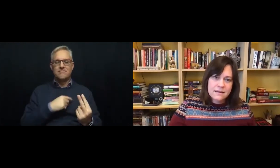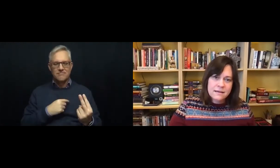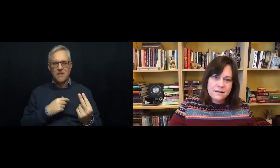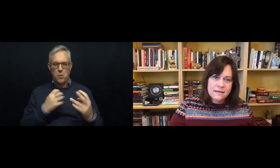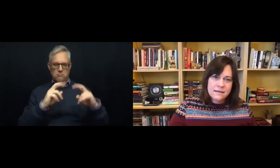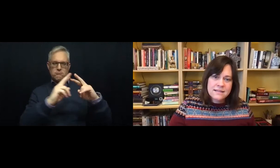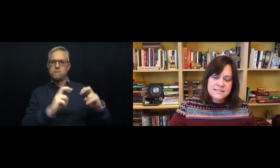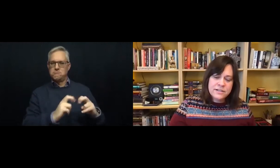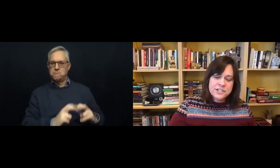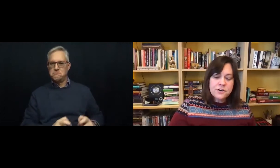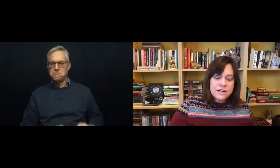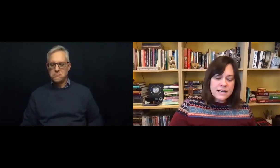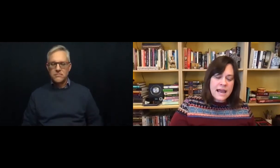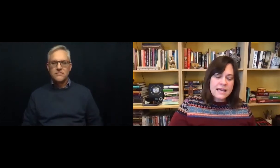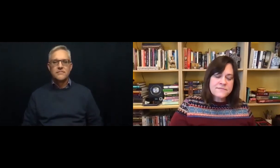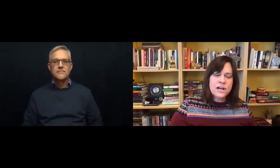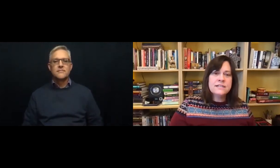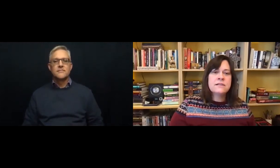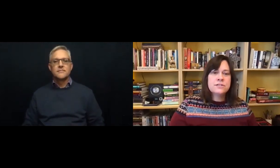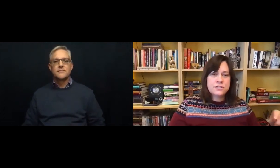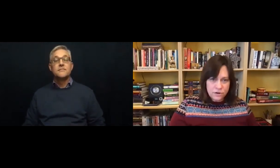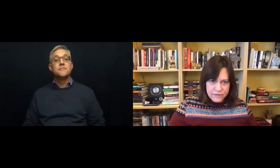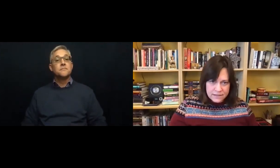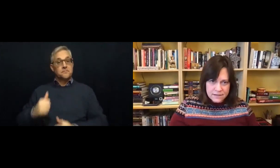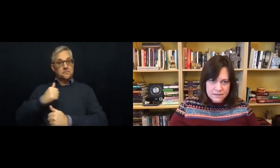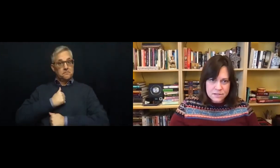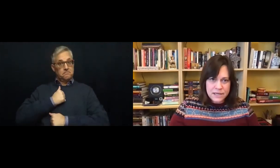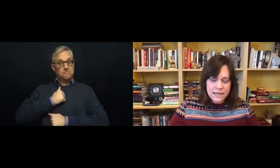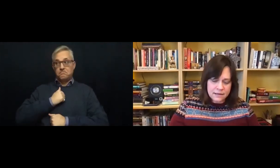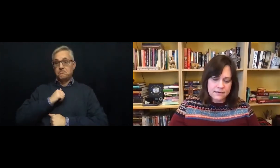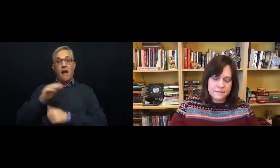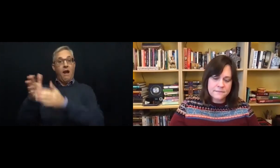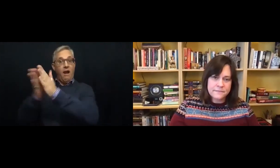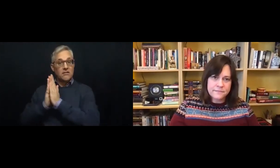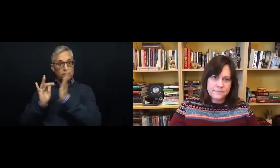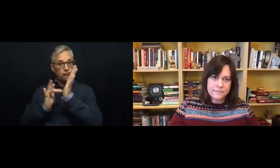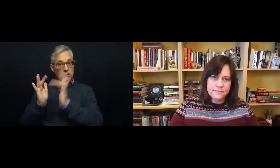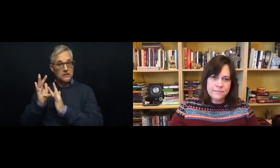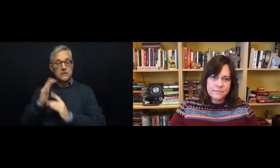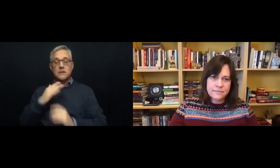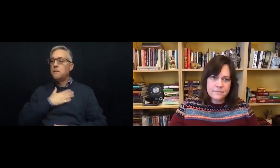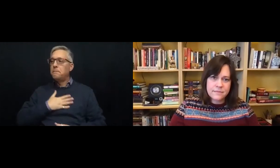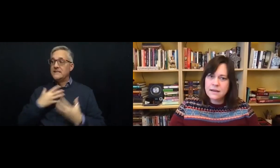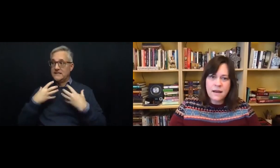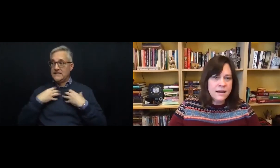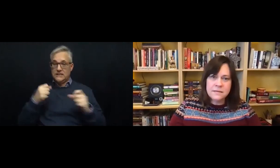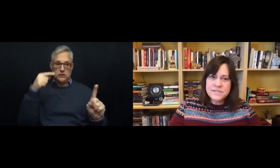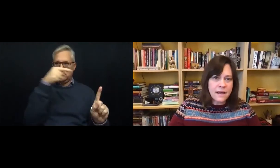The centurion asks for his servant to be healed. Not himself.